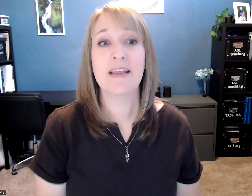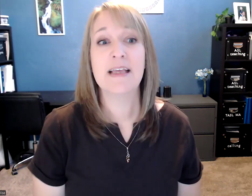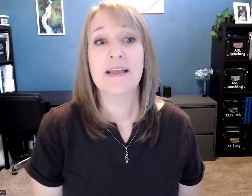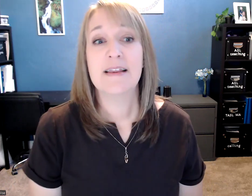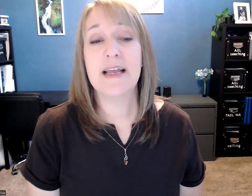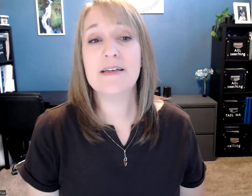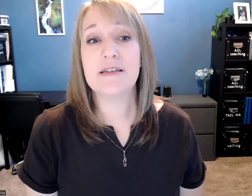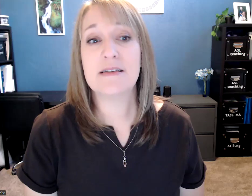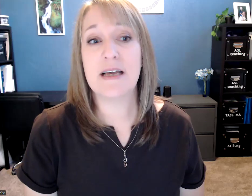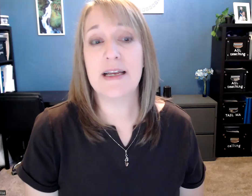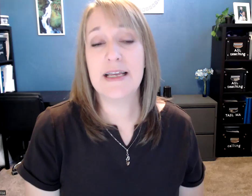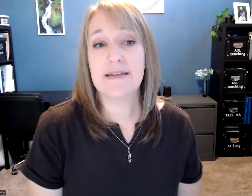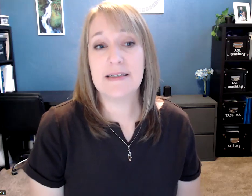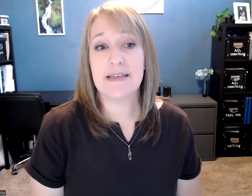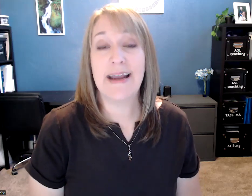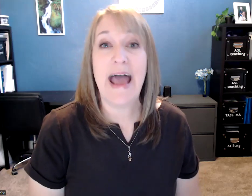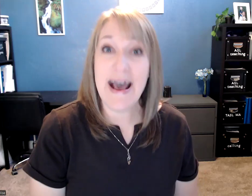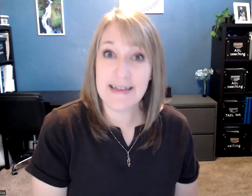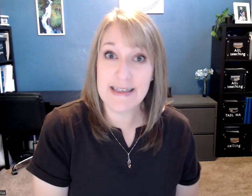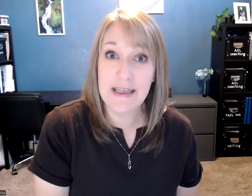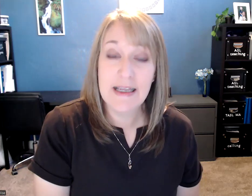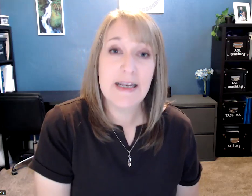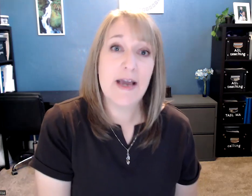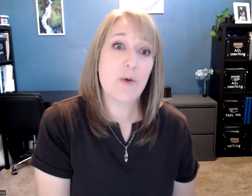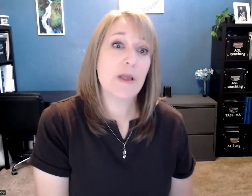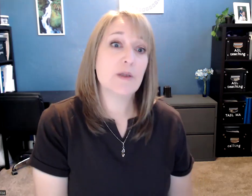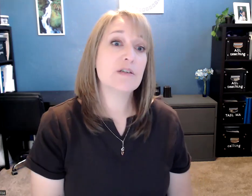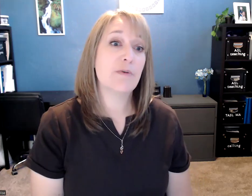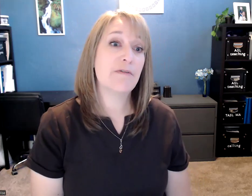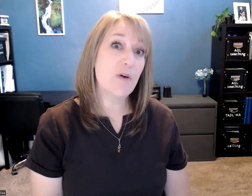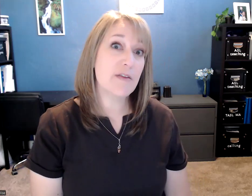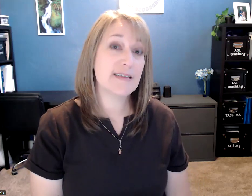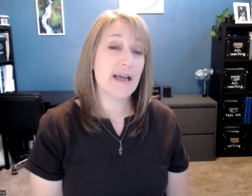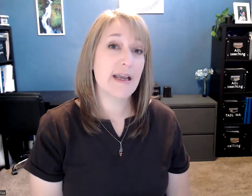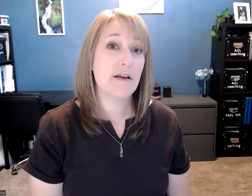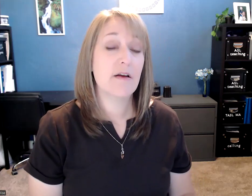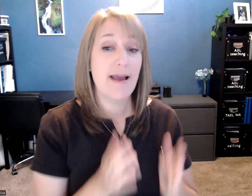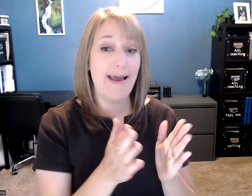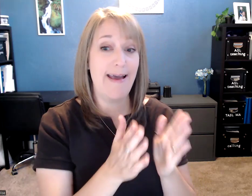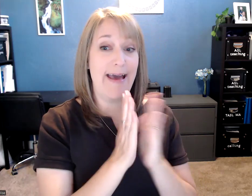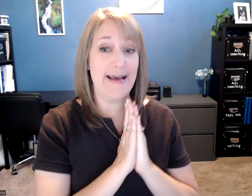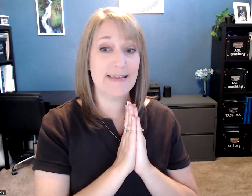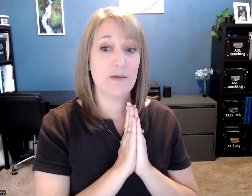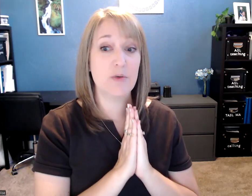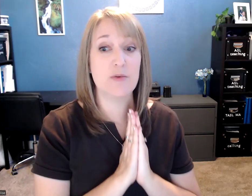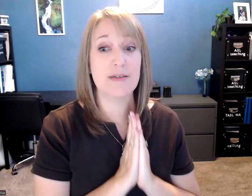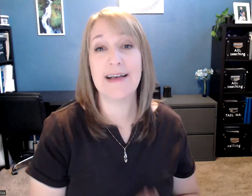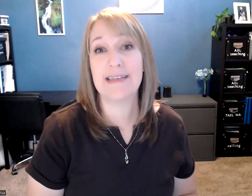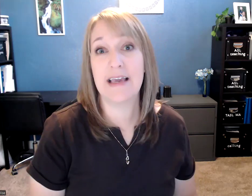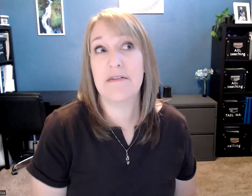So the next sign is the sign ask. Now we learned before the sign ask, which was asking a